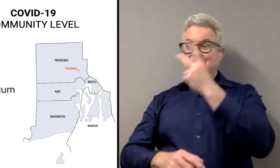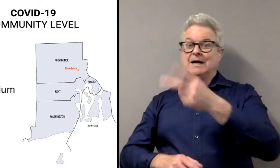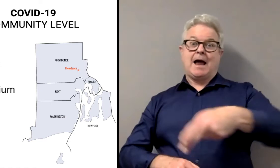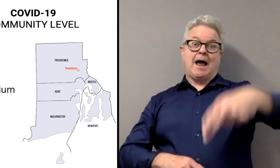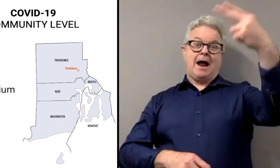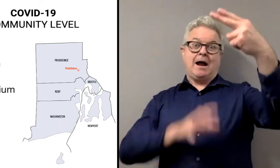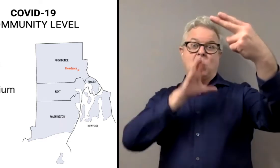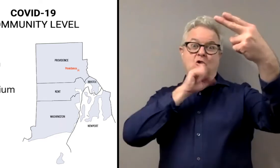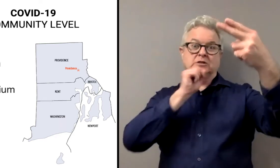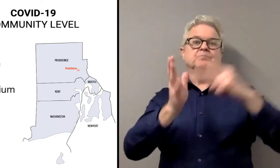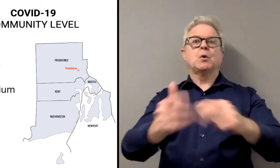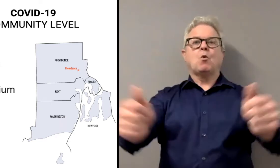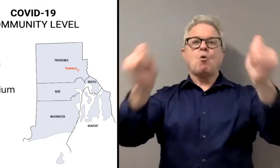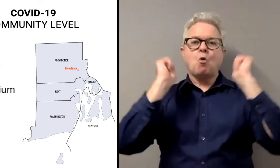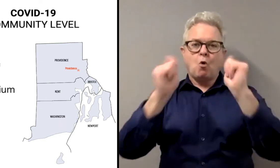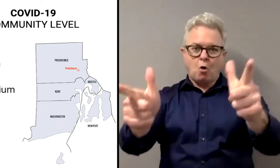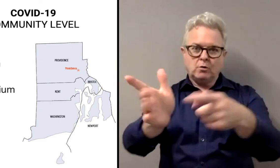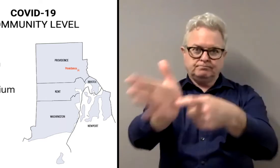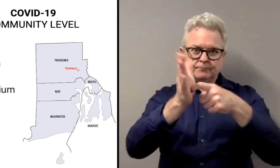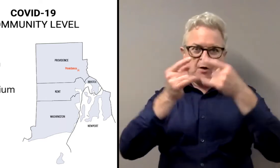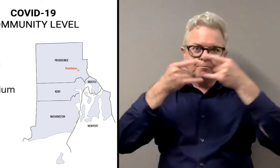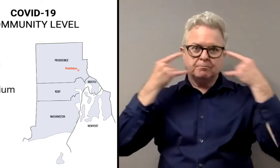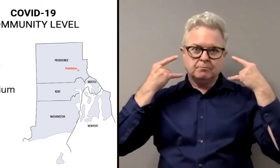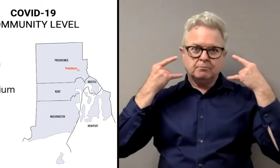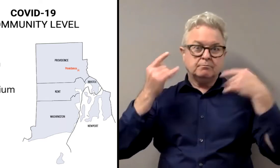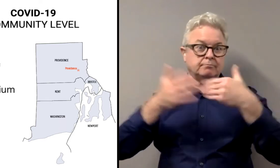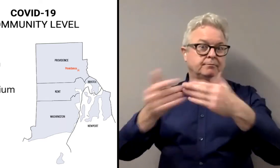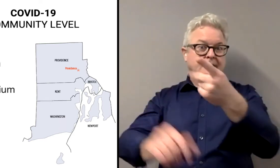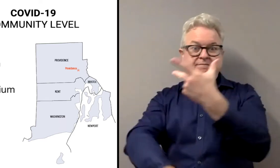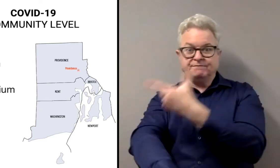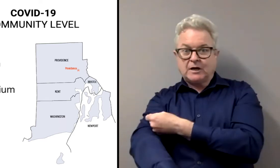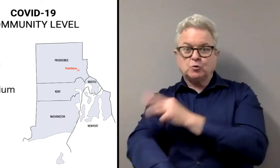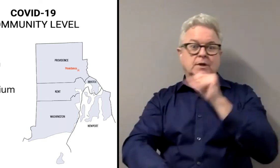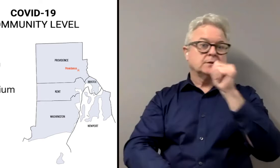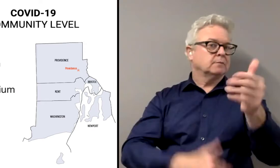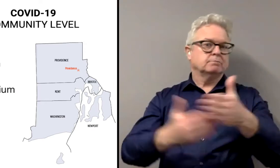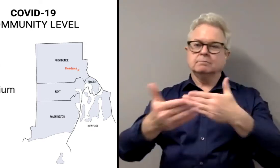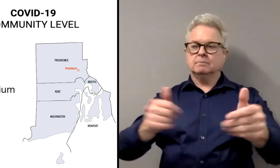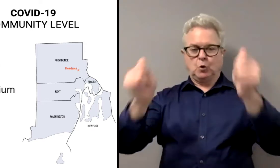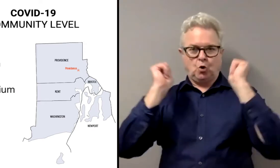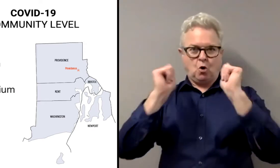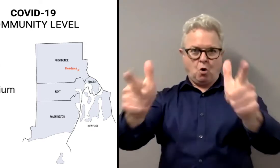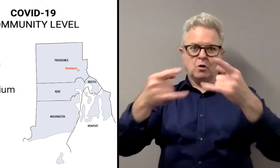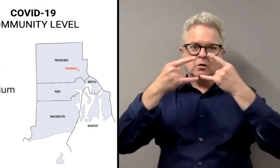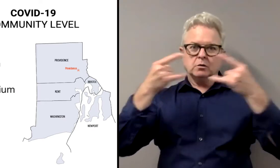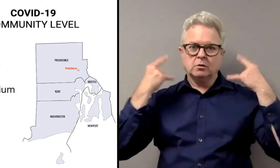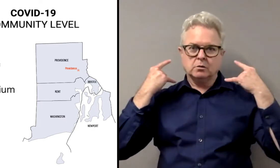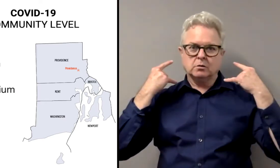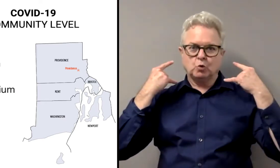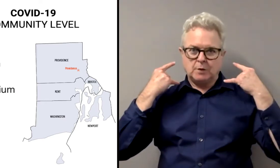Now, if your county is registered as an orange, which is high risk, you know, whether you're vaccinated or not, everyone is